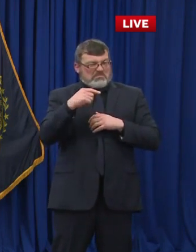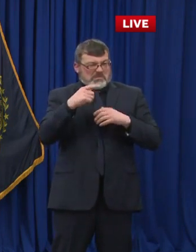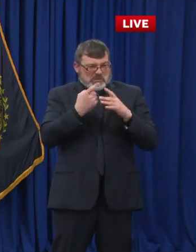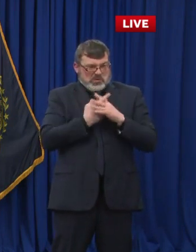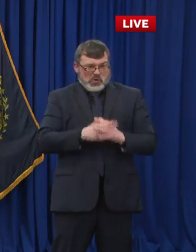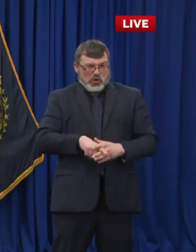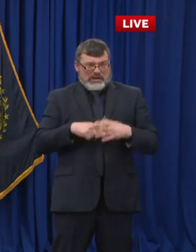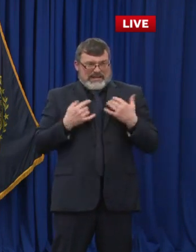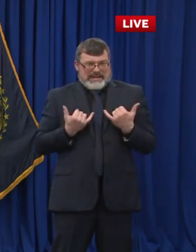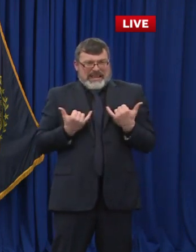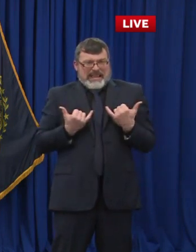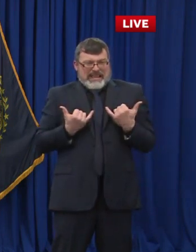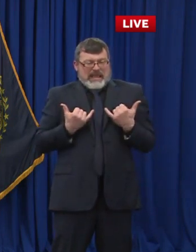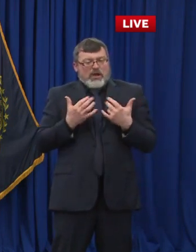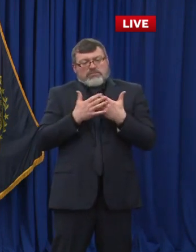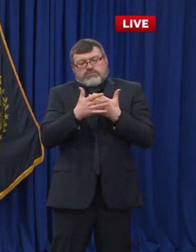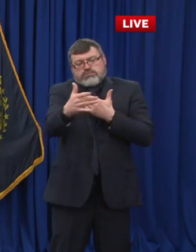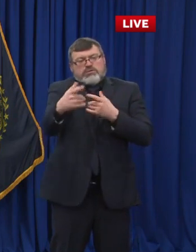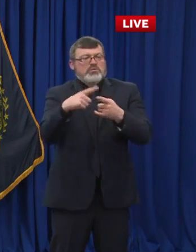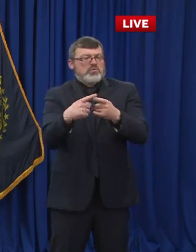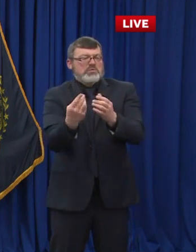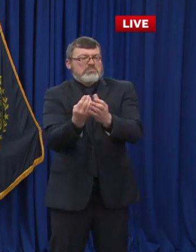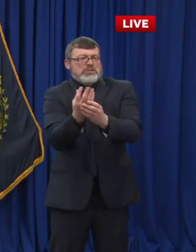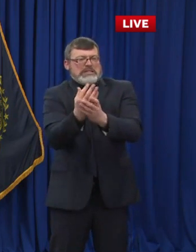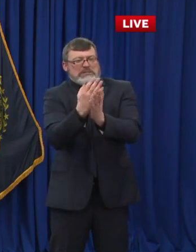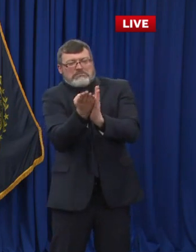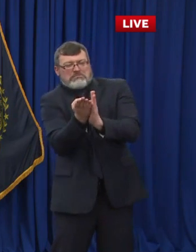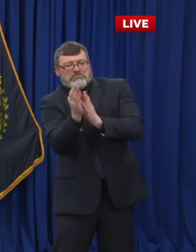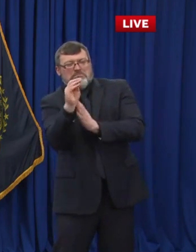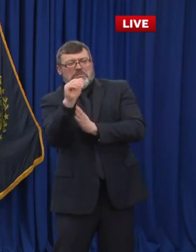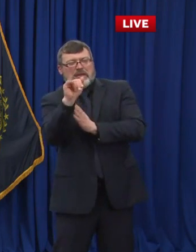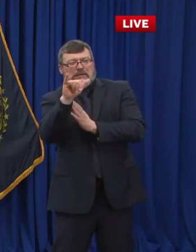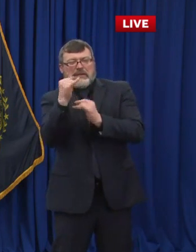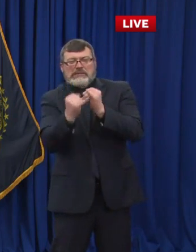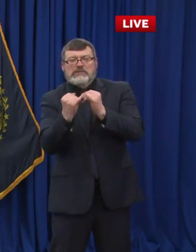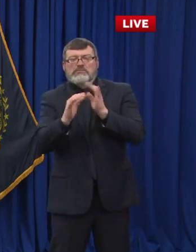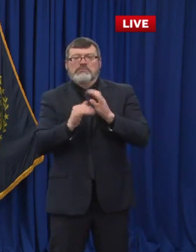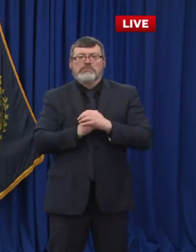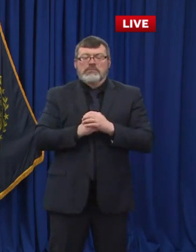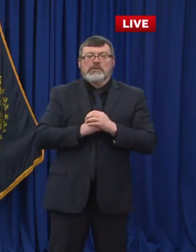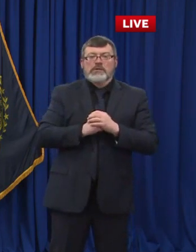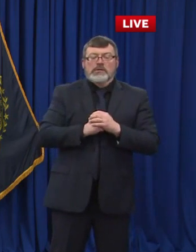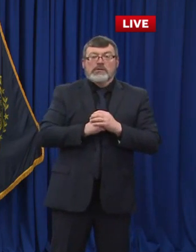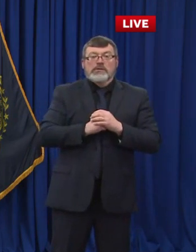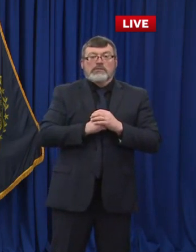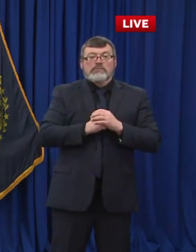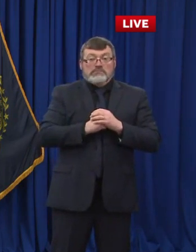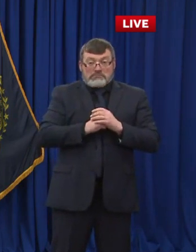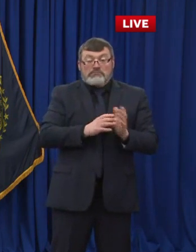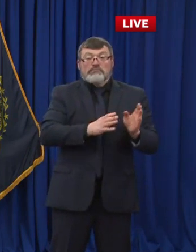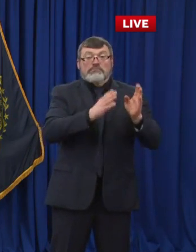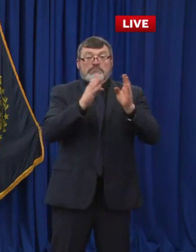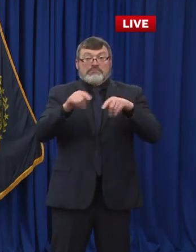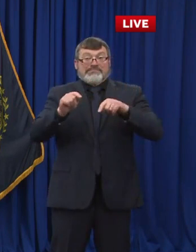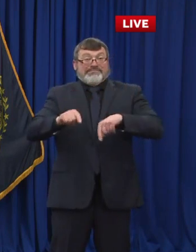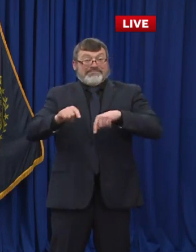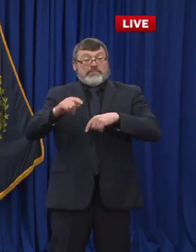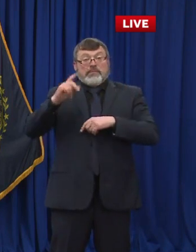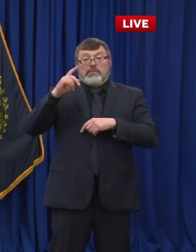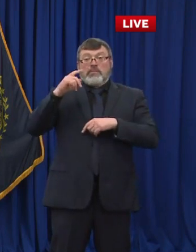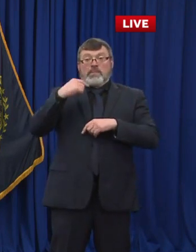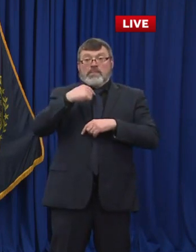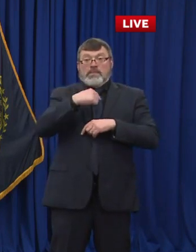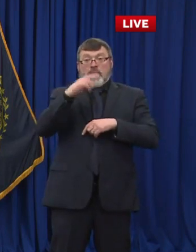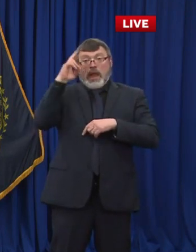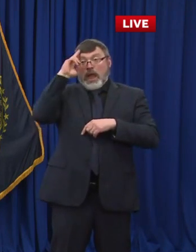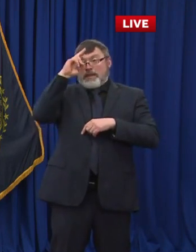providers to execute our long-term care, our long-term strategy, which is something that we've bid out and procured over the last several